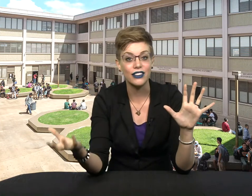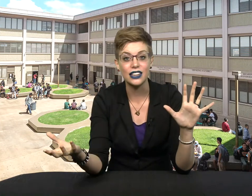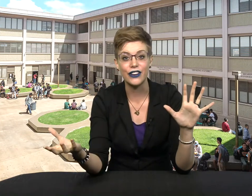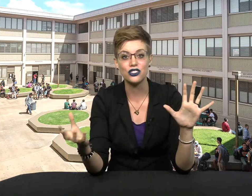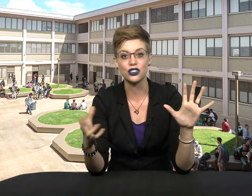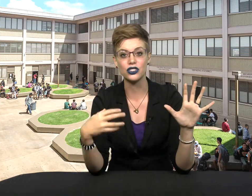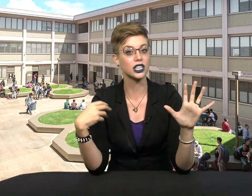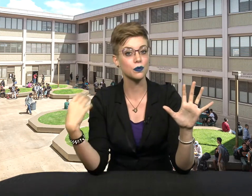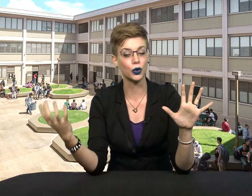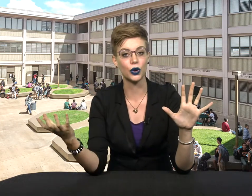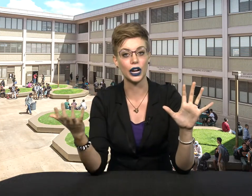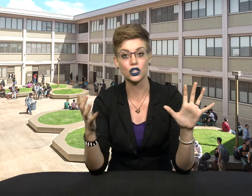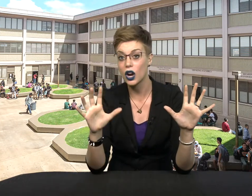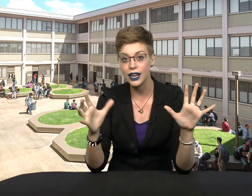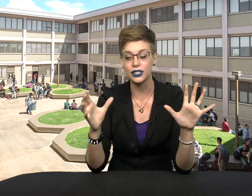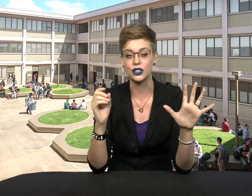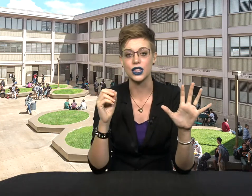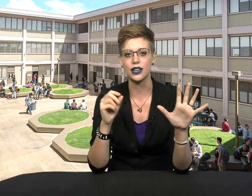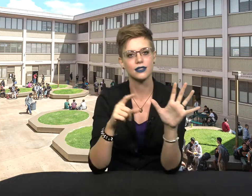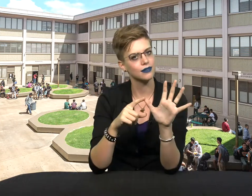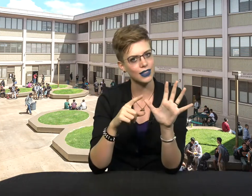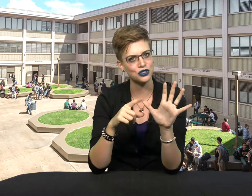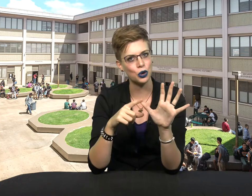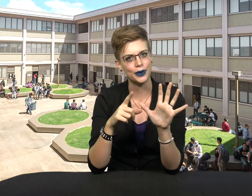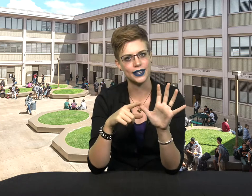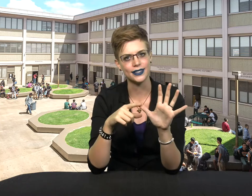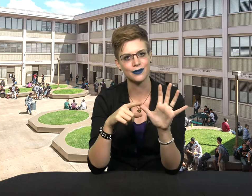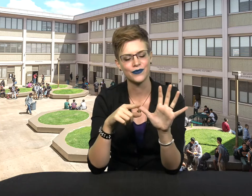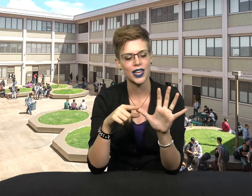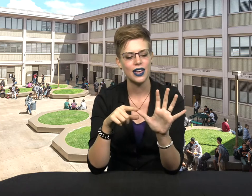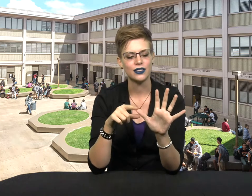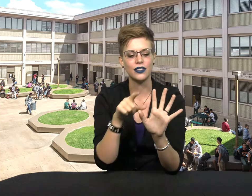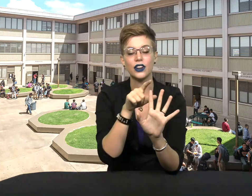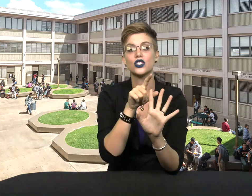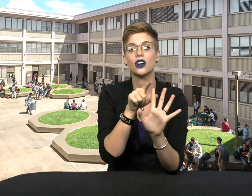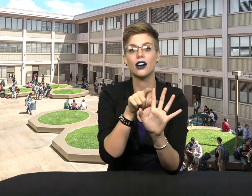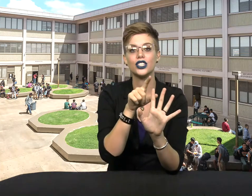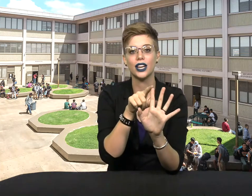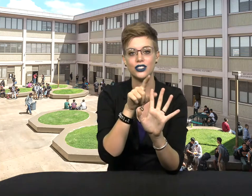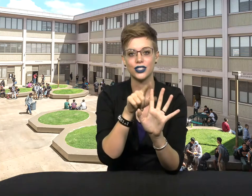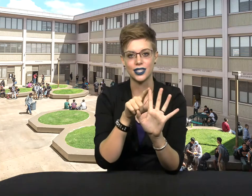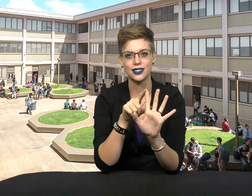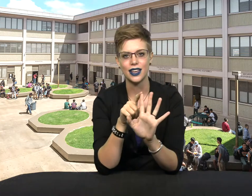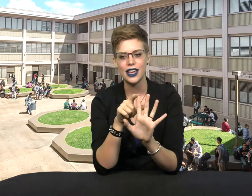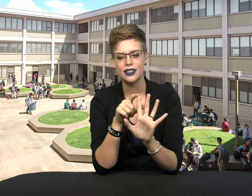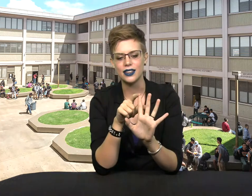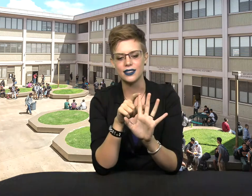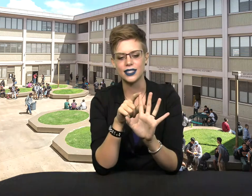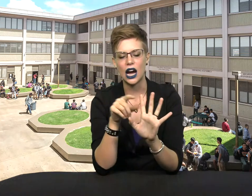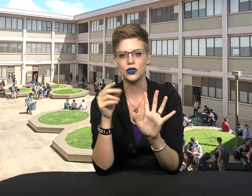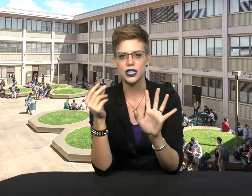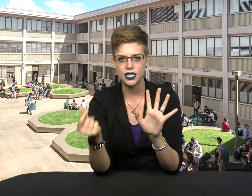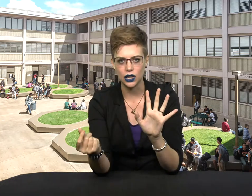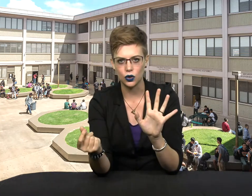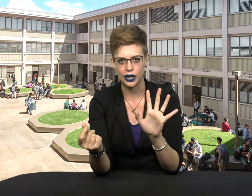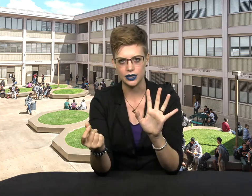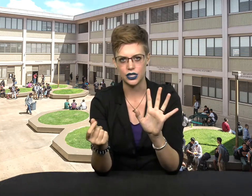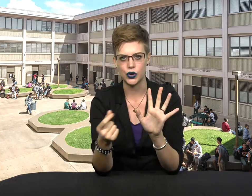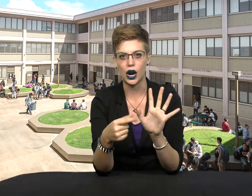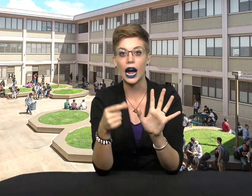adventures, exploring, trying different things. That's openness. Then there's conscientiousness. This is how detail-oriented you are, how